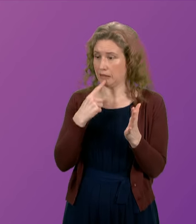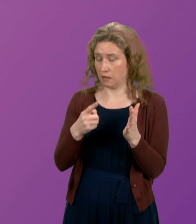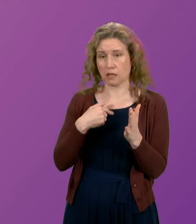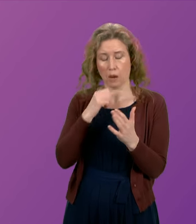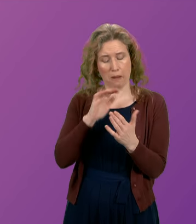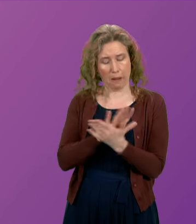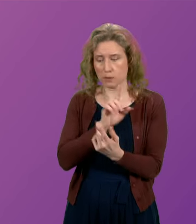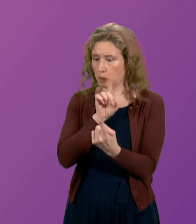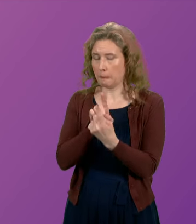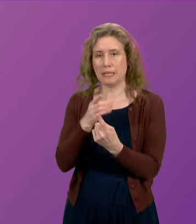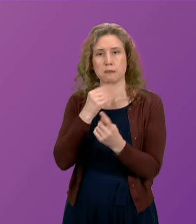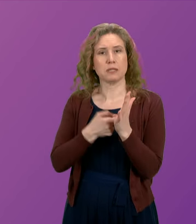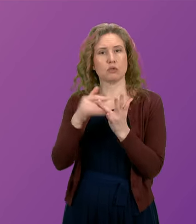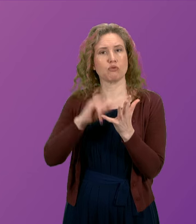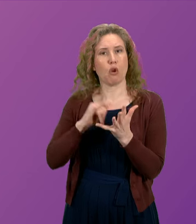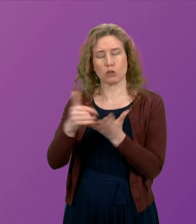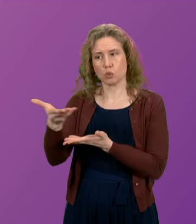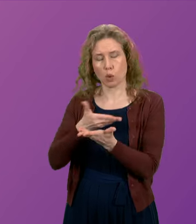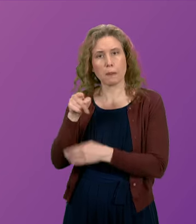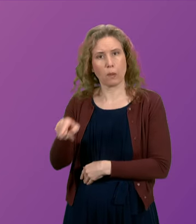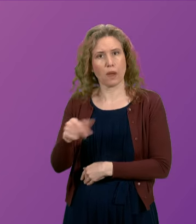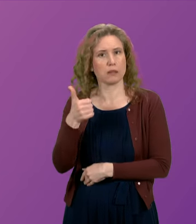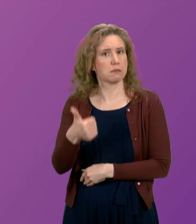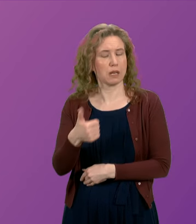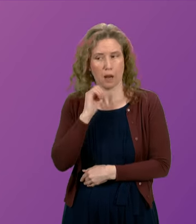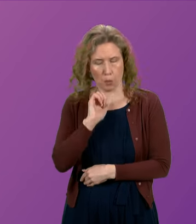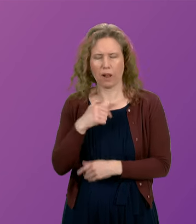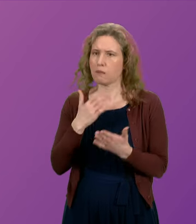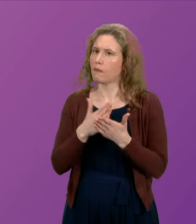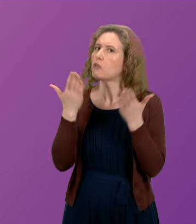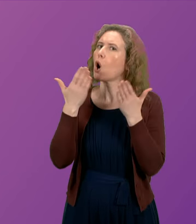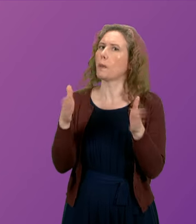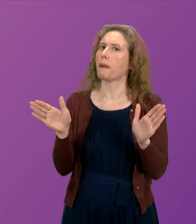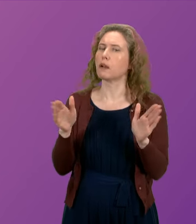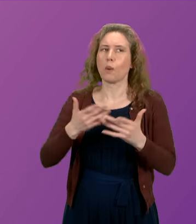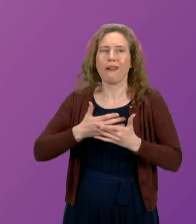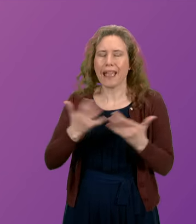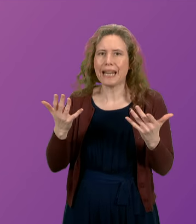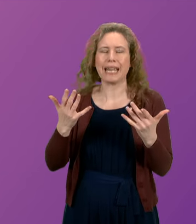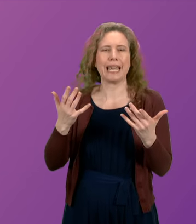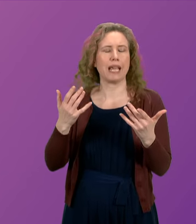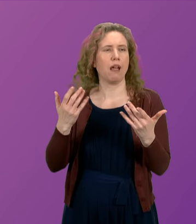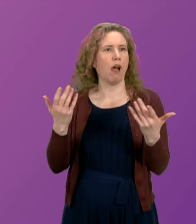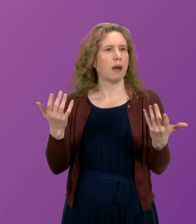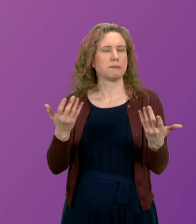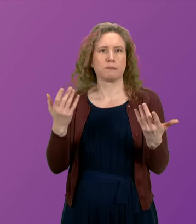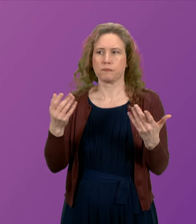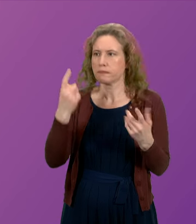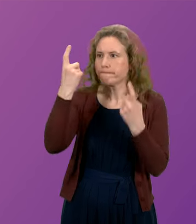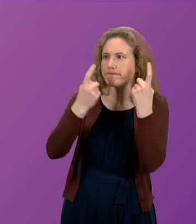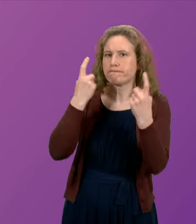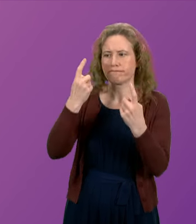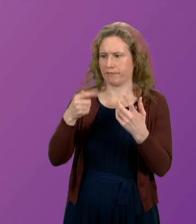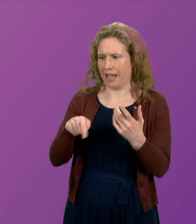discuss that issue and I will do so and I'm very open to any elements of the consideration